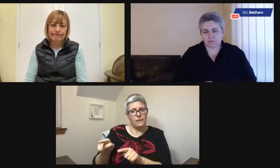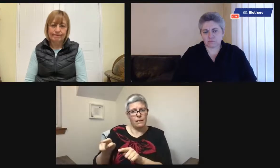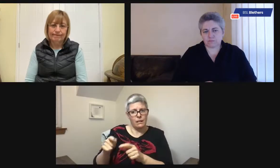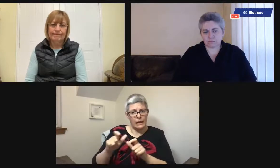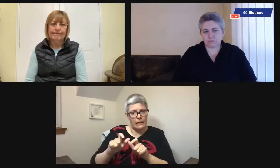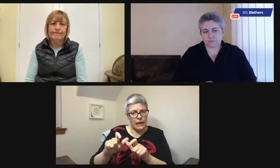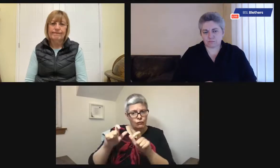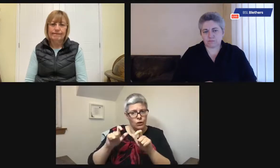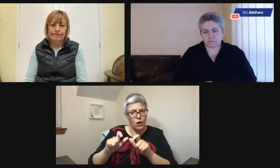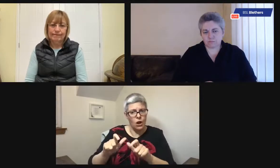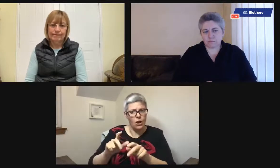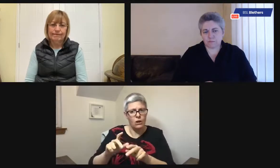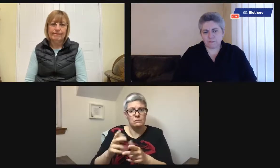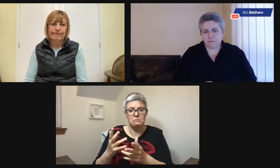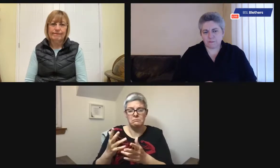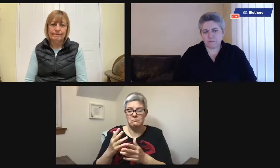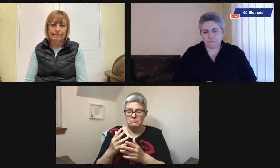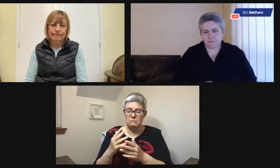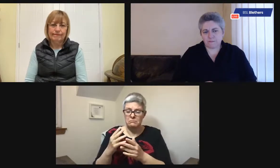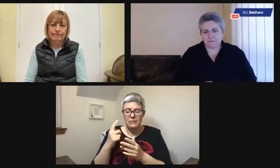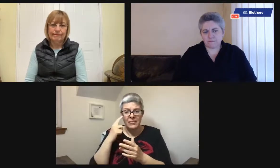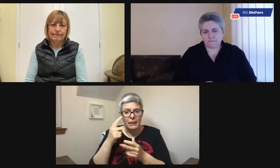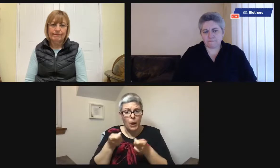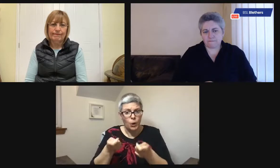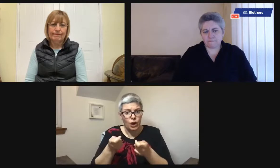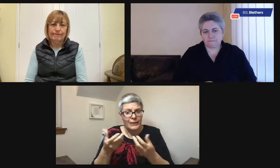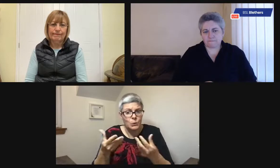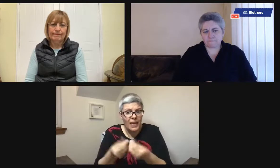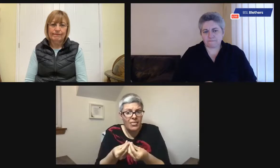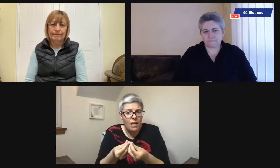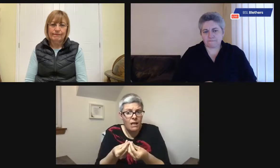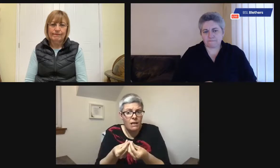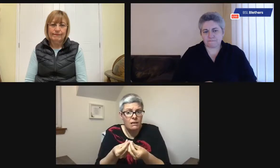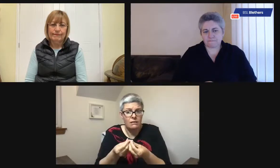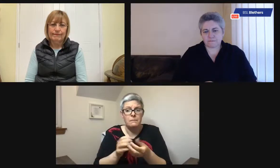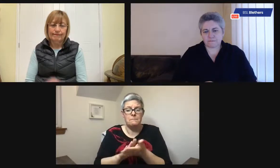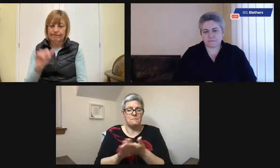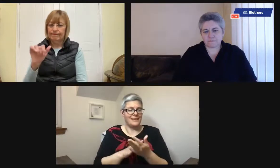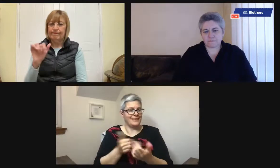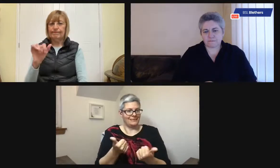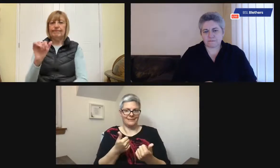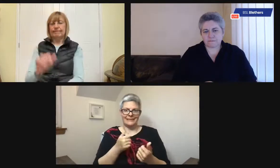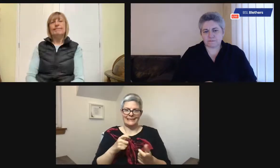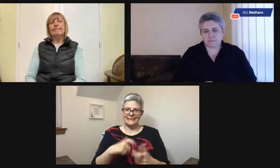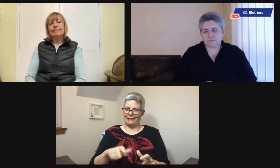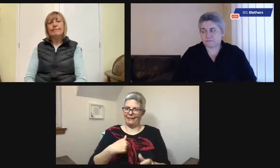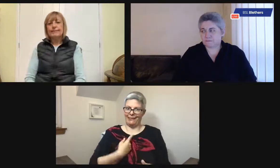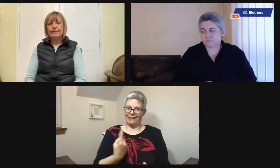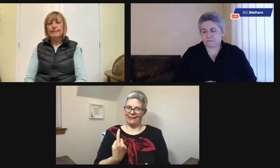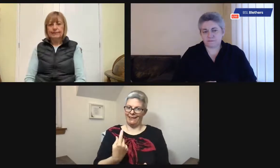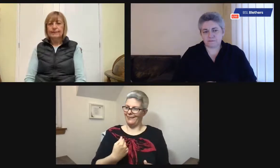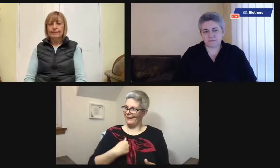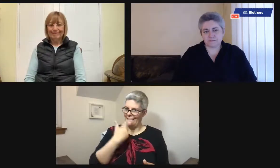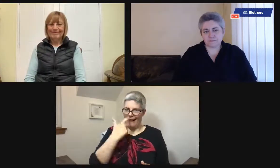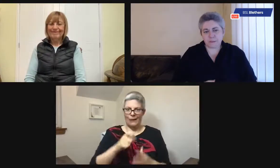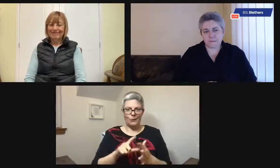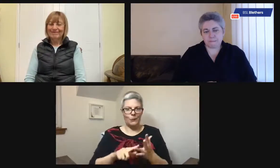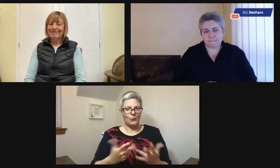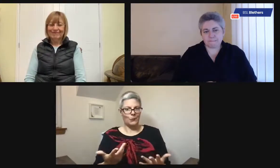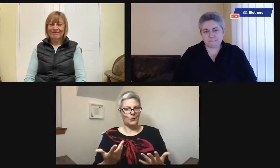in and just check on that person, make sure they're comfortable, is everything going all right? Think about cooking together, perhaps, because they're